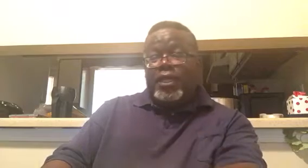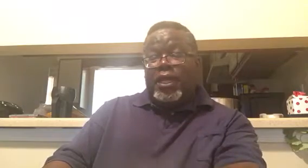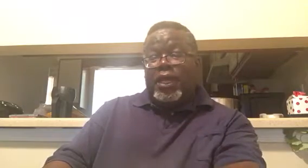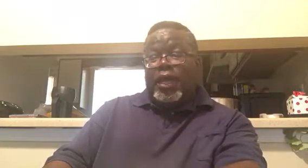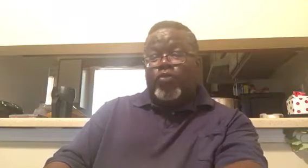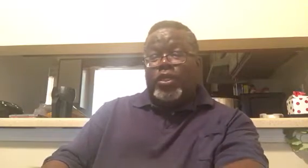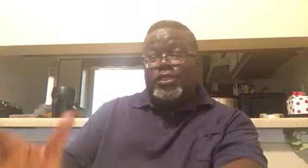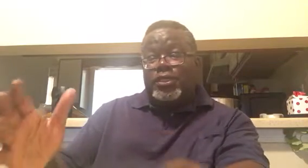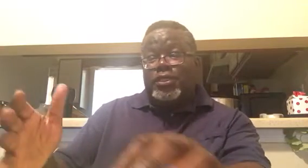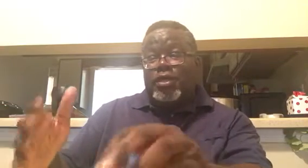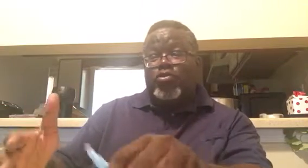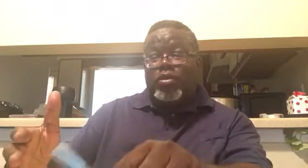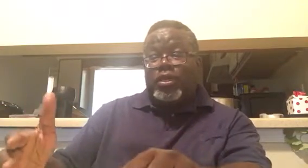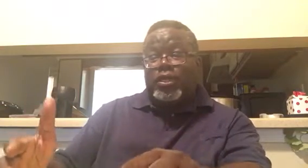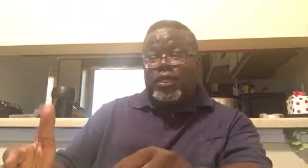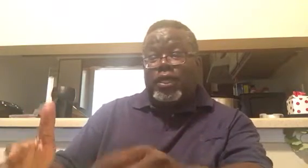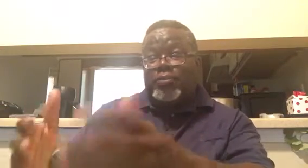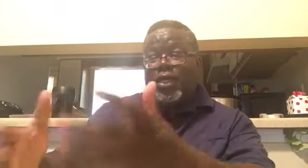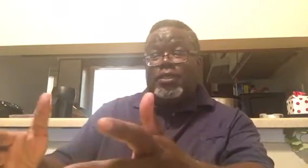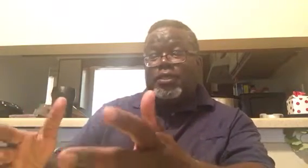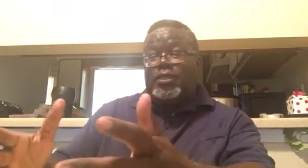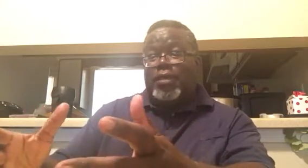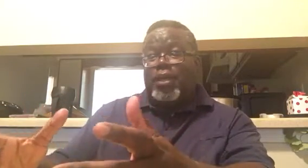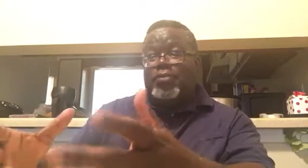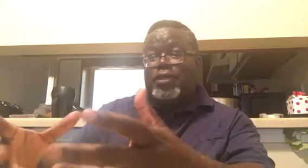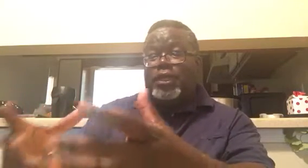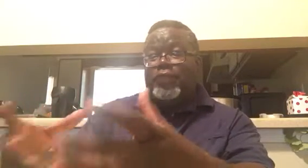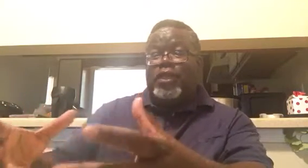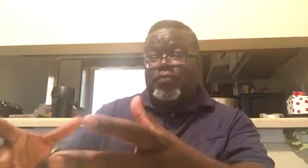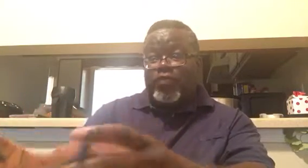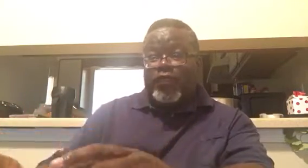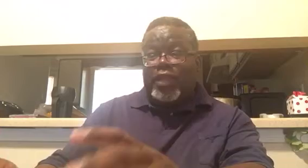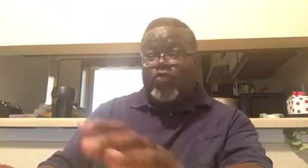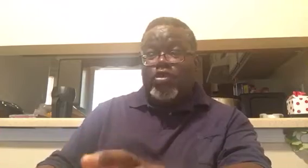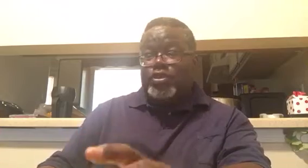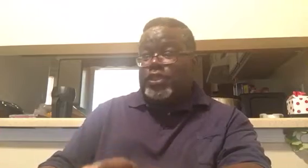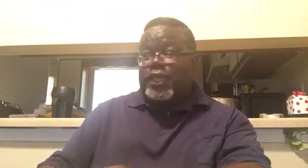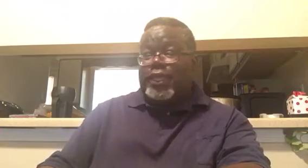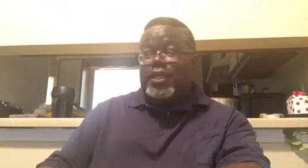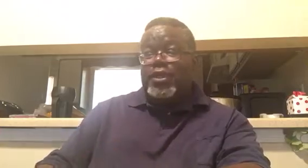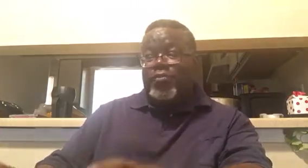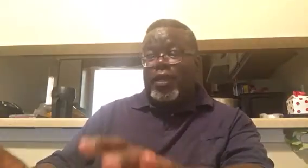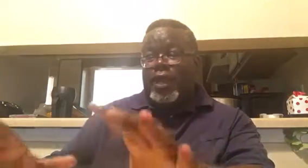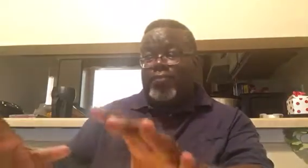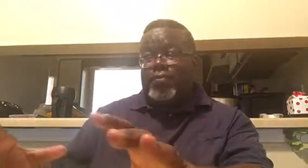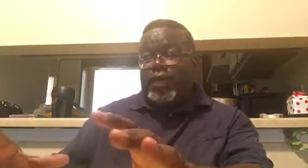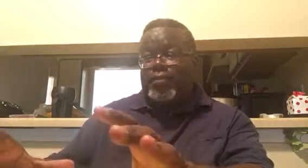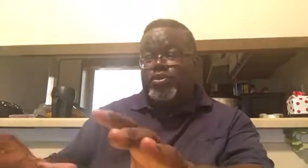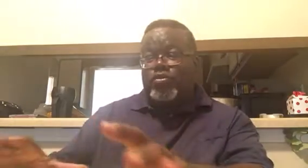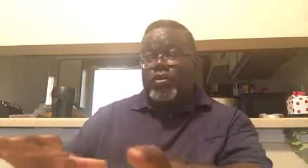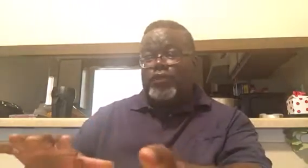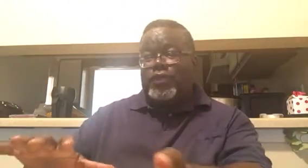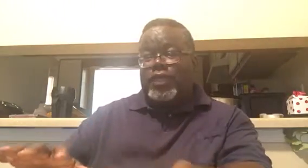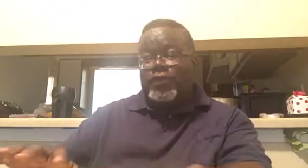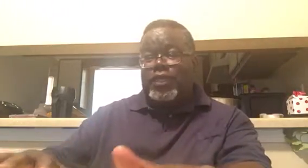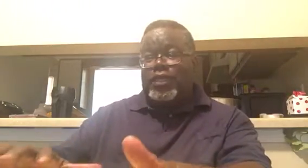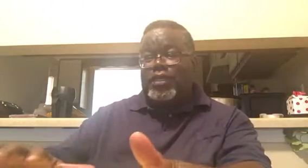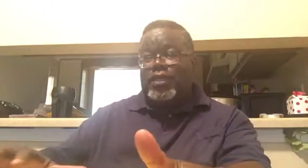I wanted to come on. I'm not giving a prophetic word today, but I'm sort of giving a